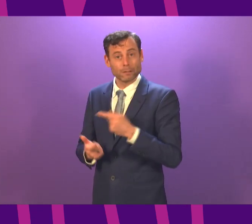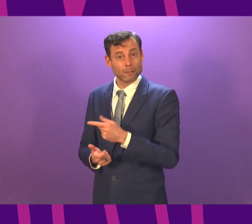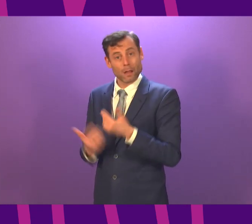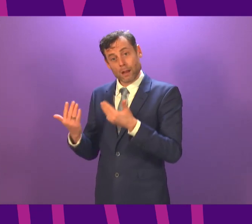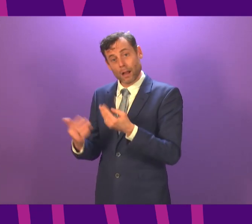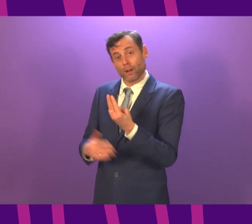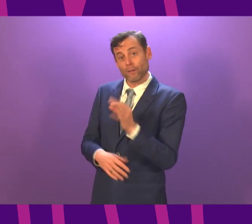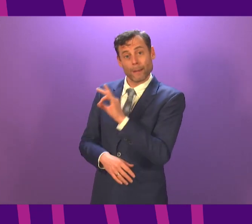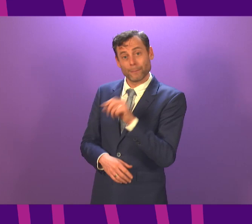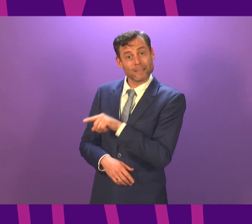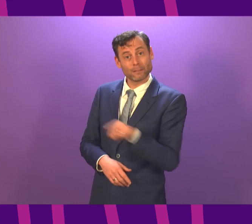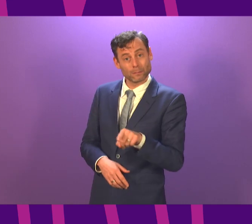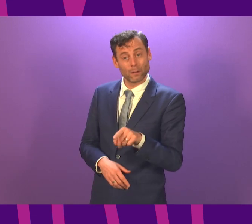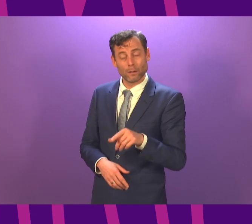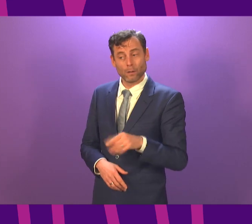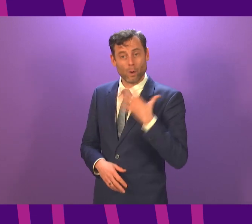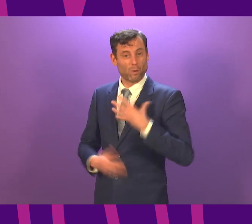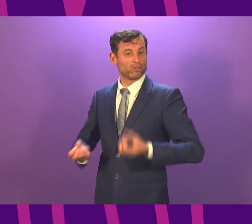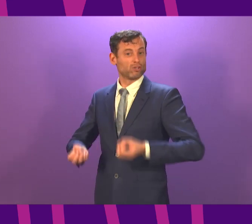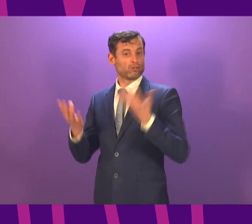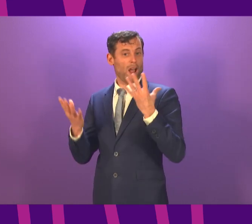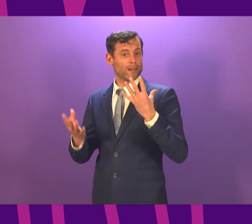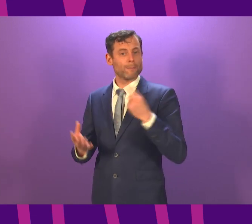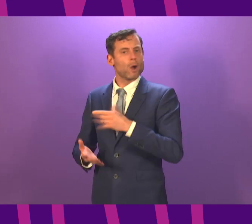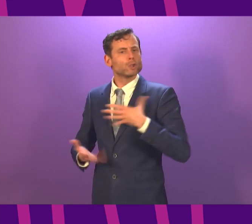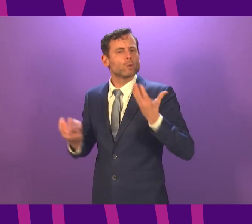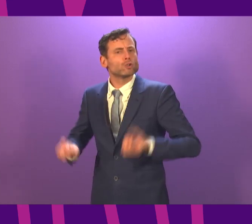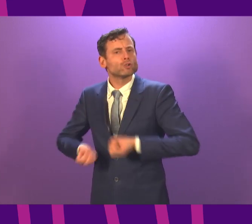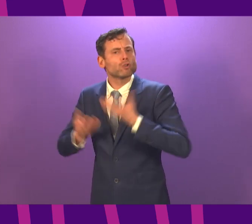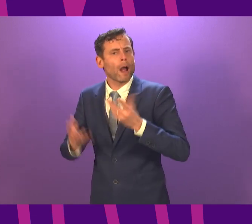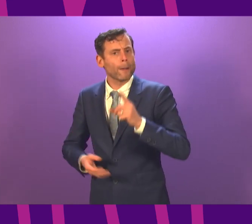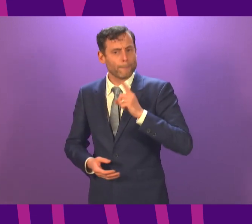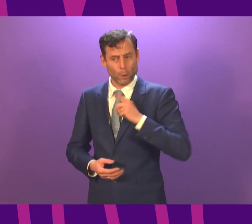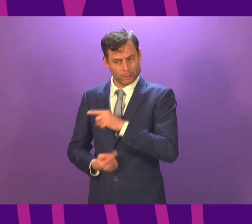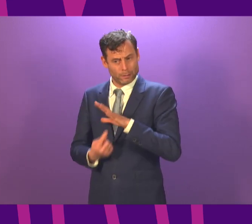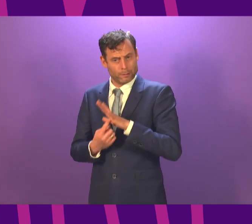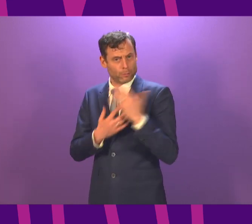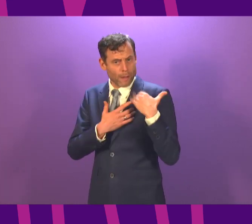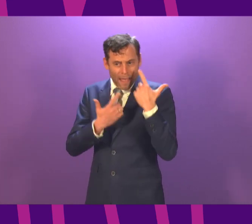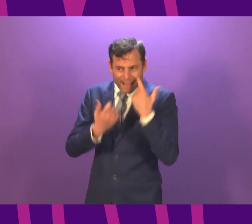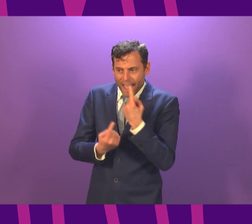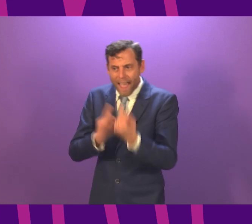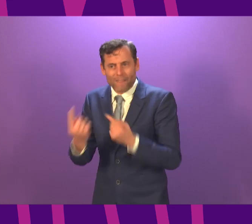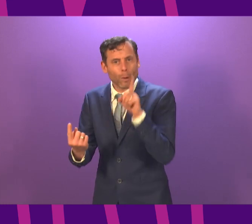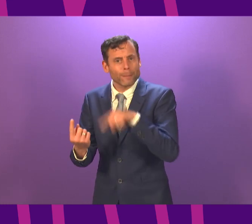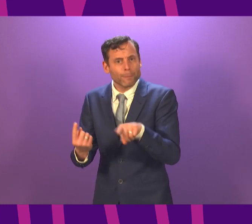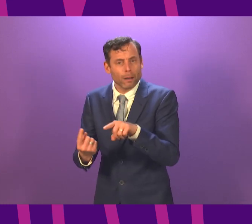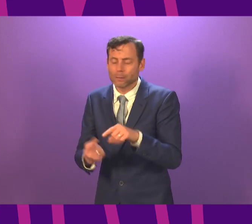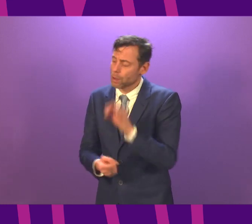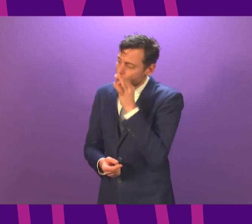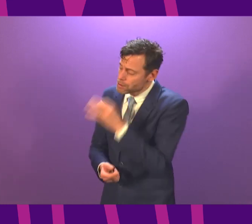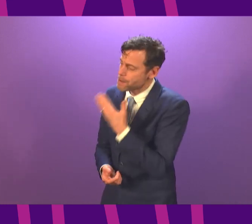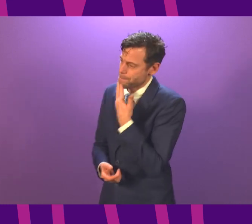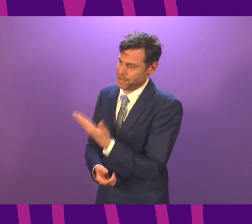They care about their own health, their family's health and the health of those that they care for. So can we please, please